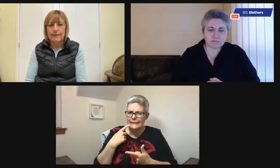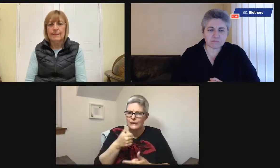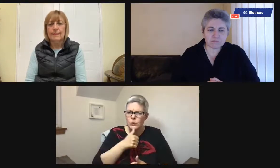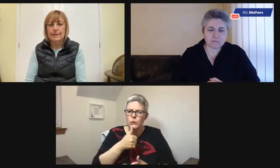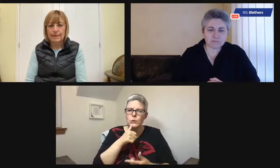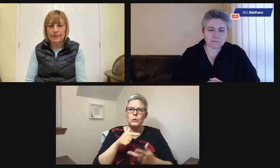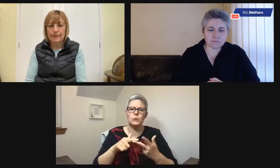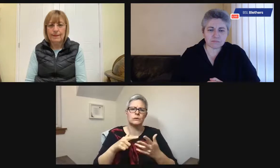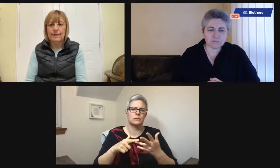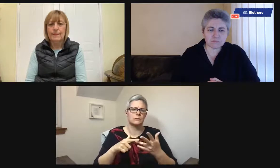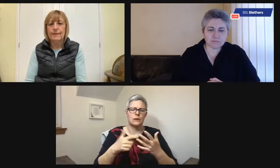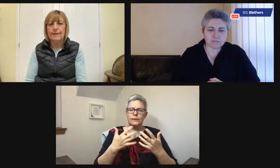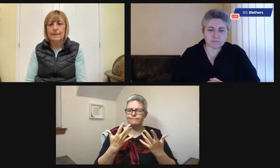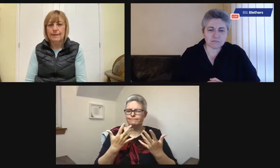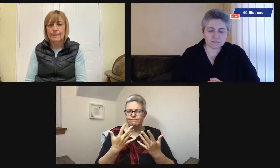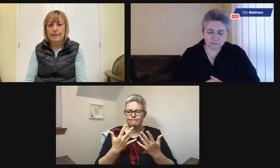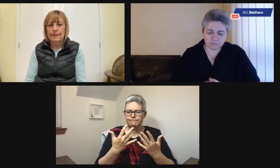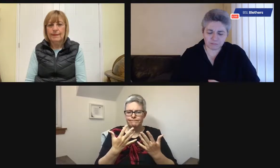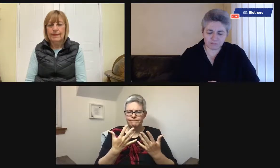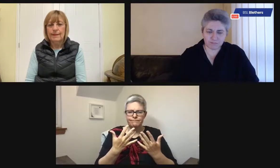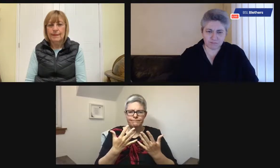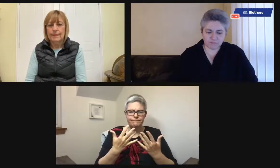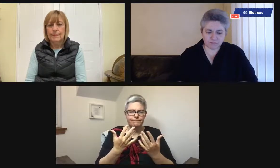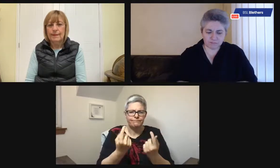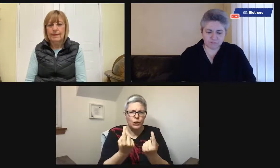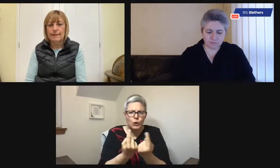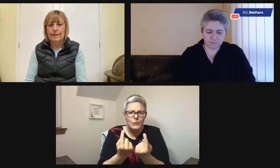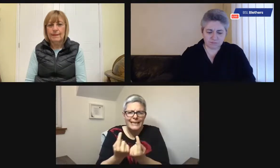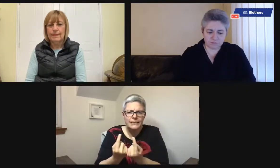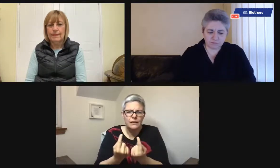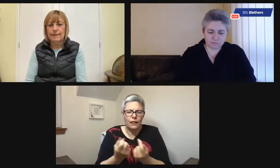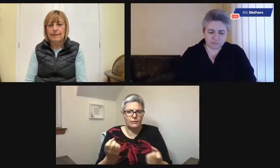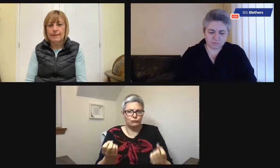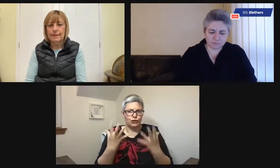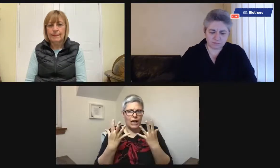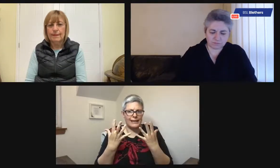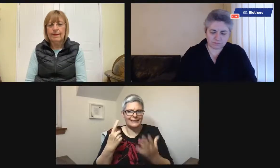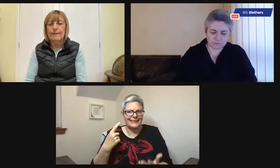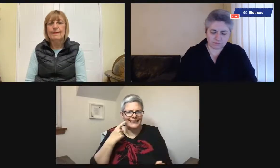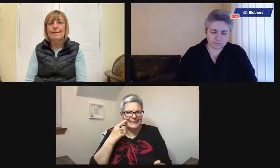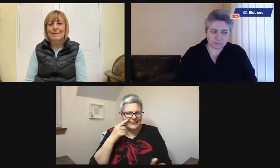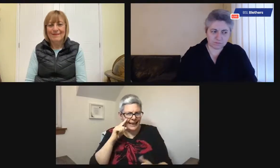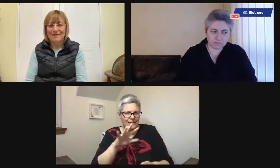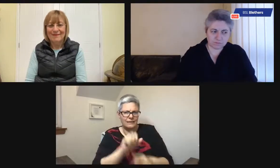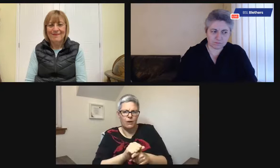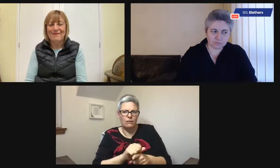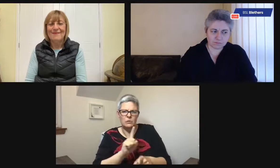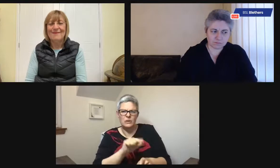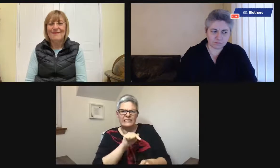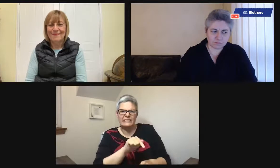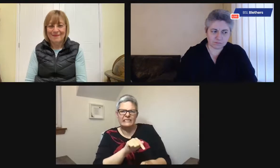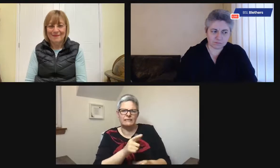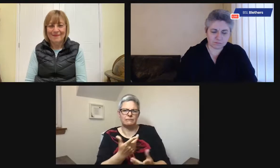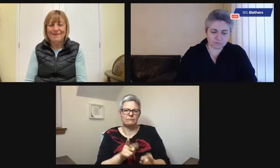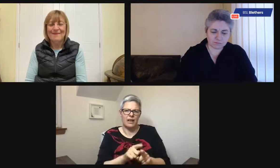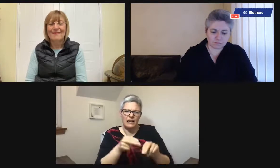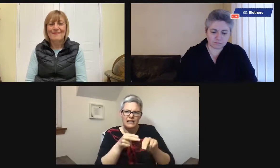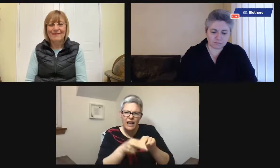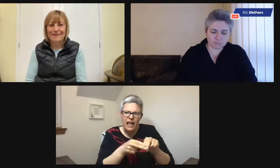do a kind of risk assessment. How accessible is the kitchen? What are the risks there? What are you might need bright